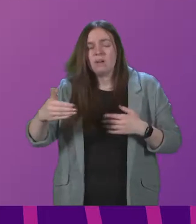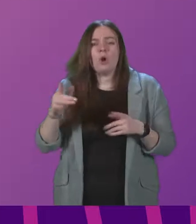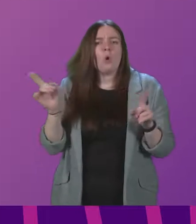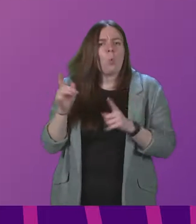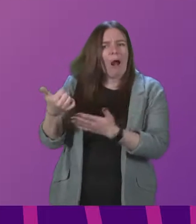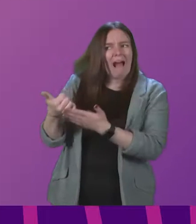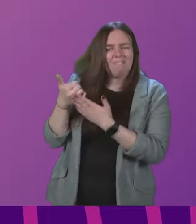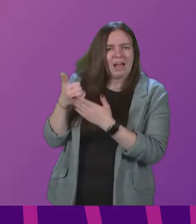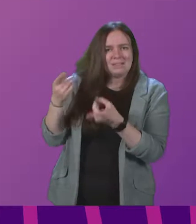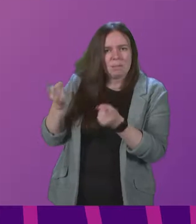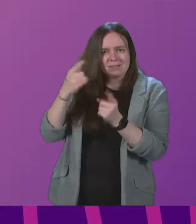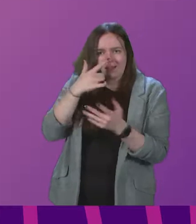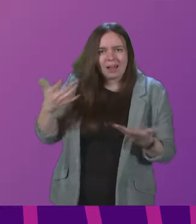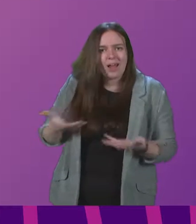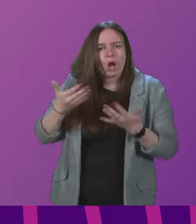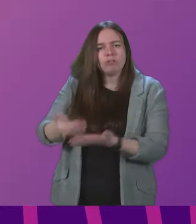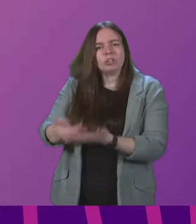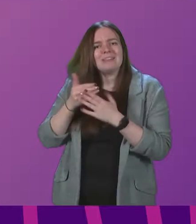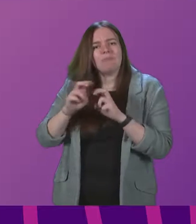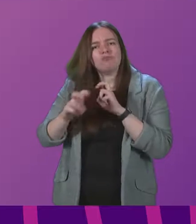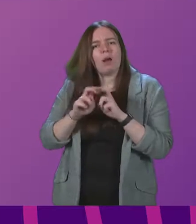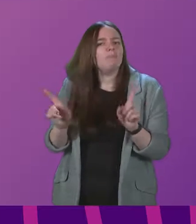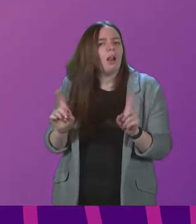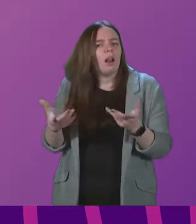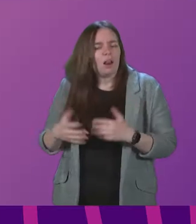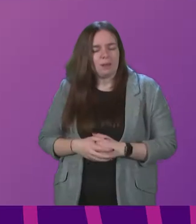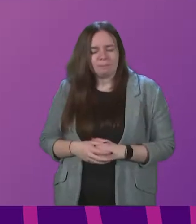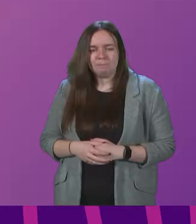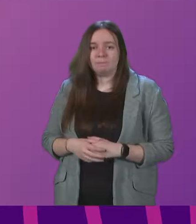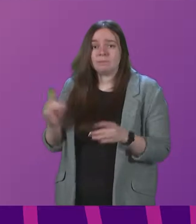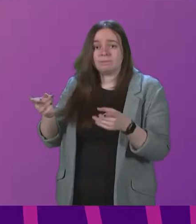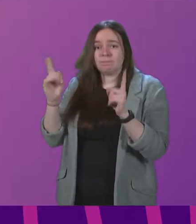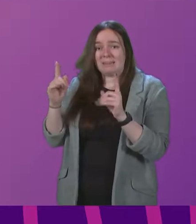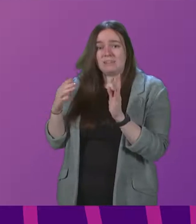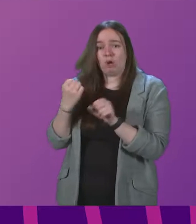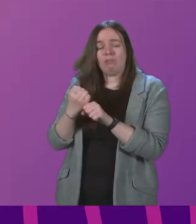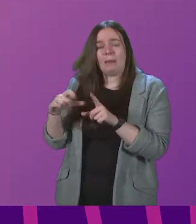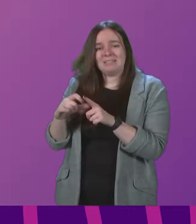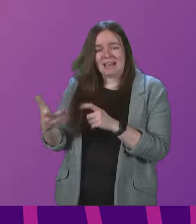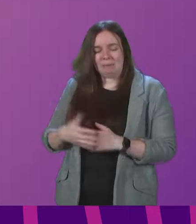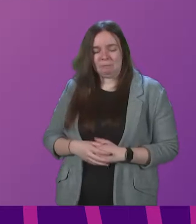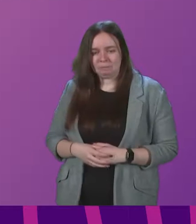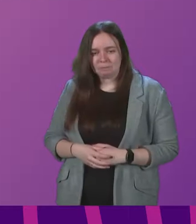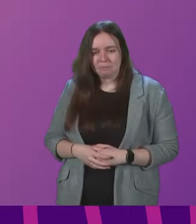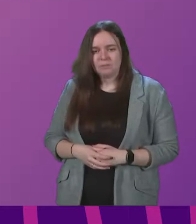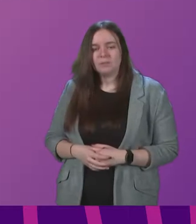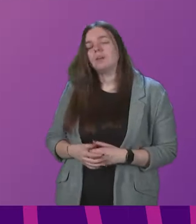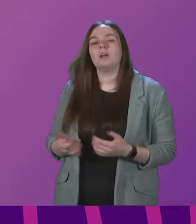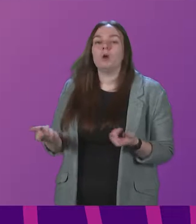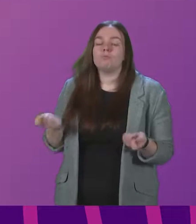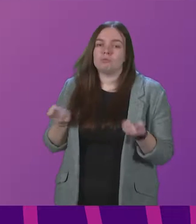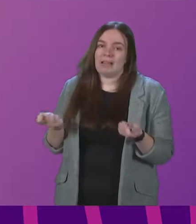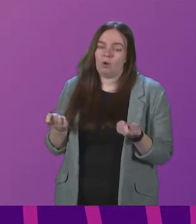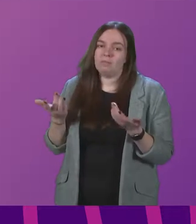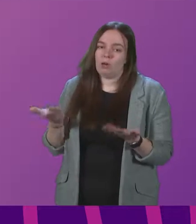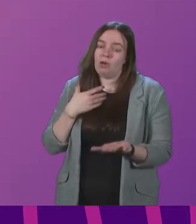can the Minister give to encourage safe travelling? Minister Graham Day. Mr. President, it